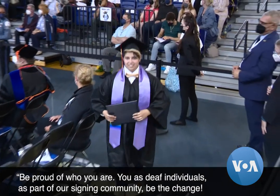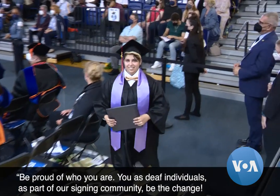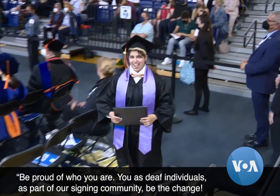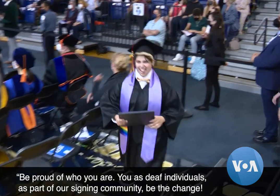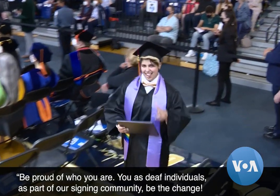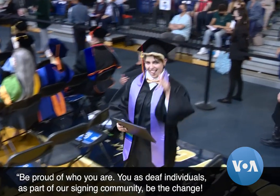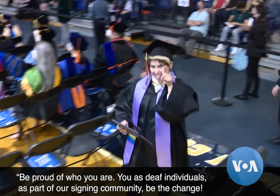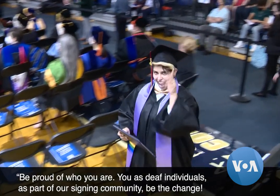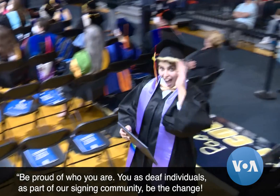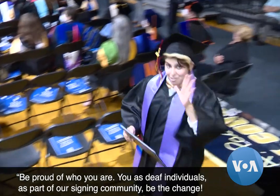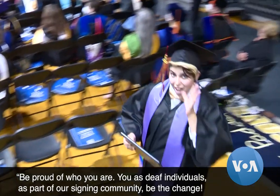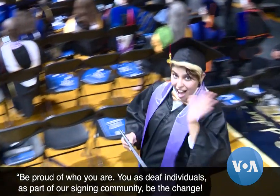Be proud of who you are.